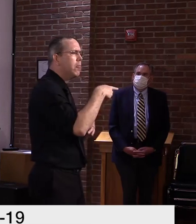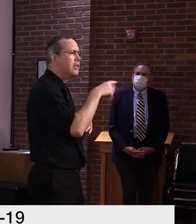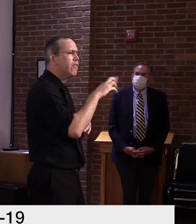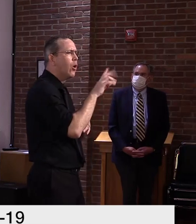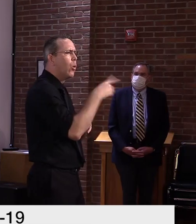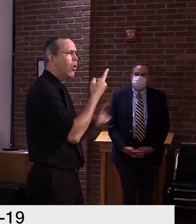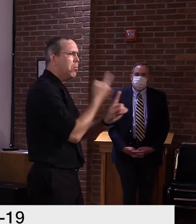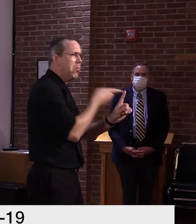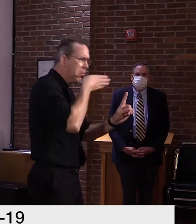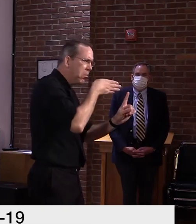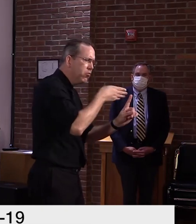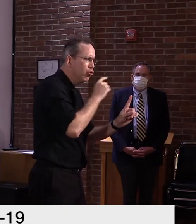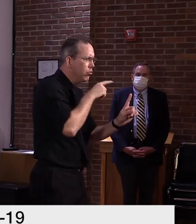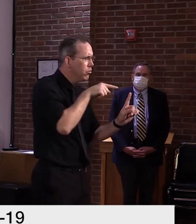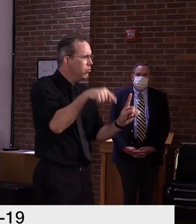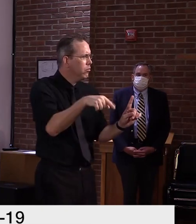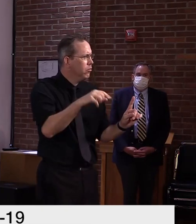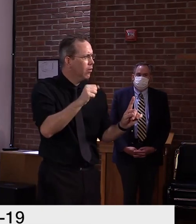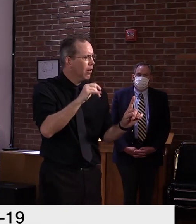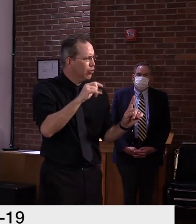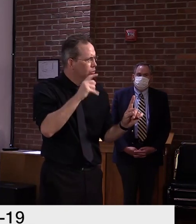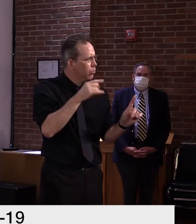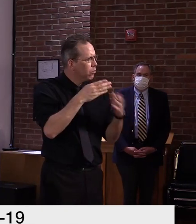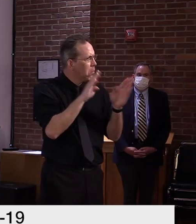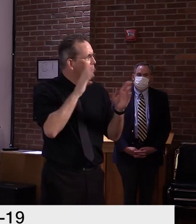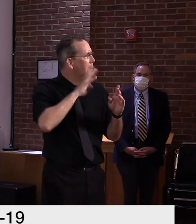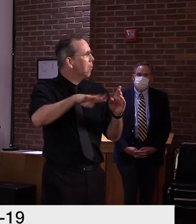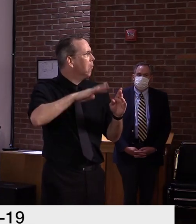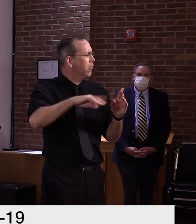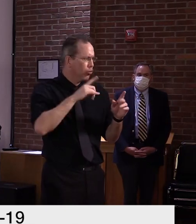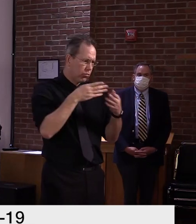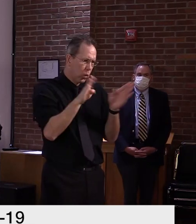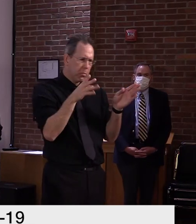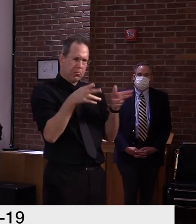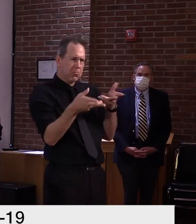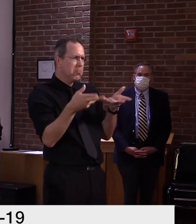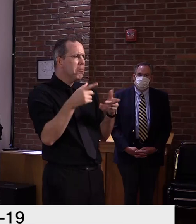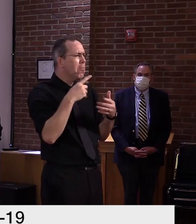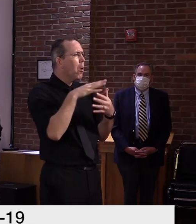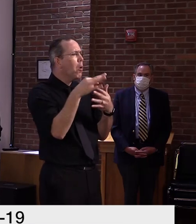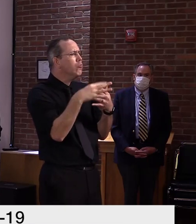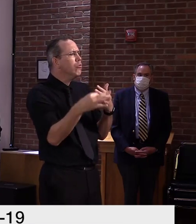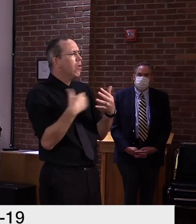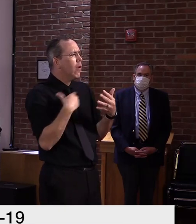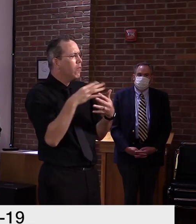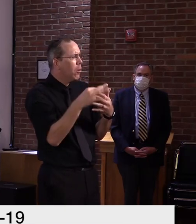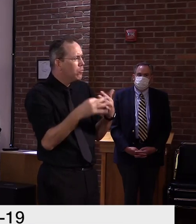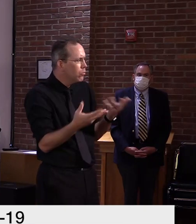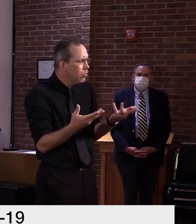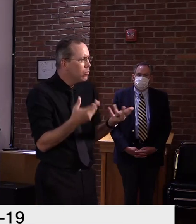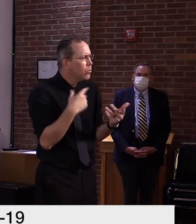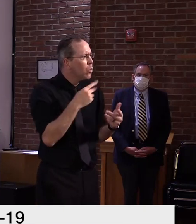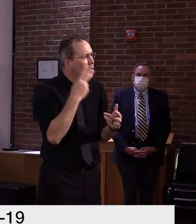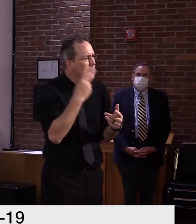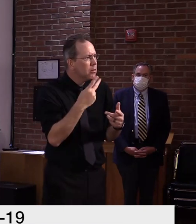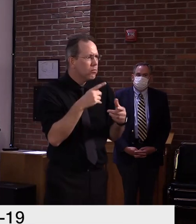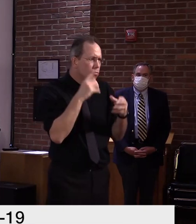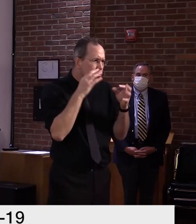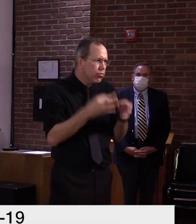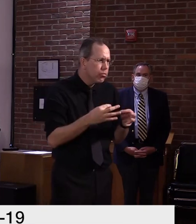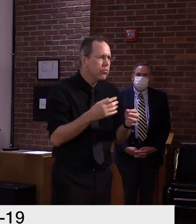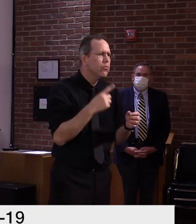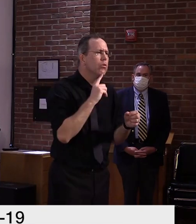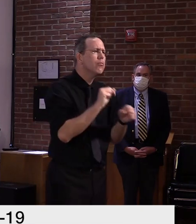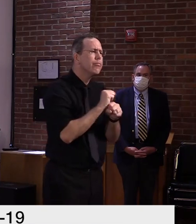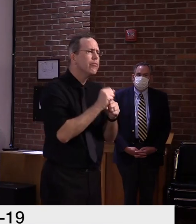cases. And Dr. Levine, before you step away, I think another sort of underlying question there that goes to you rather than Commissioner Pichak is, are there, I mean,